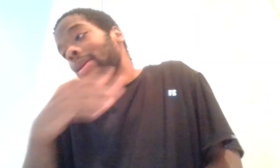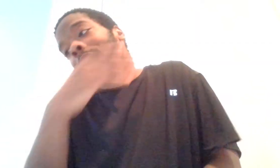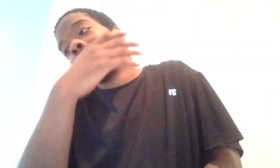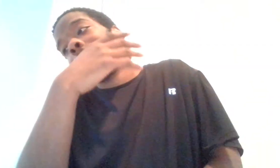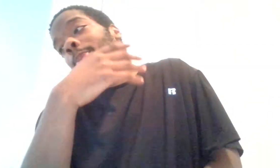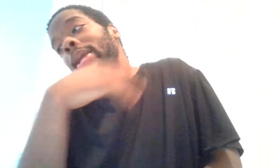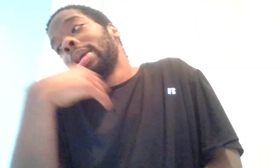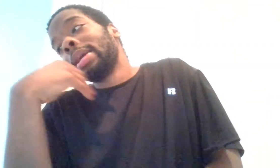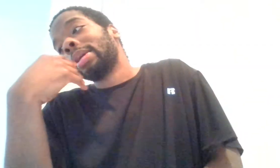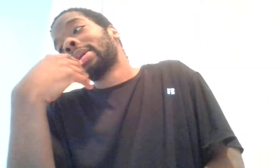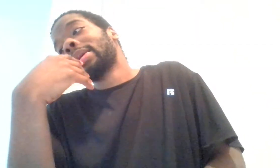Meaning,